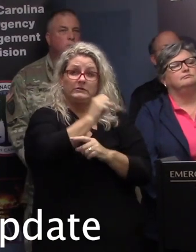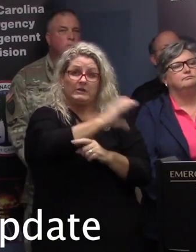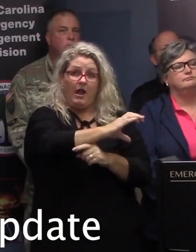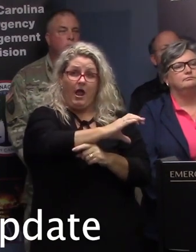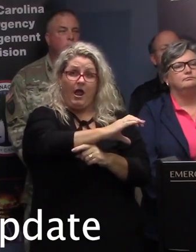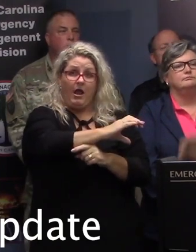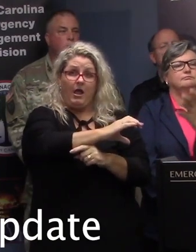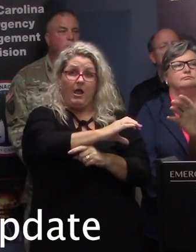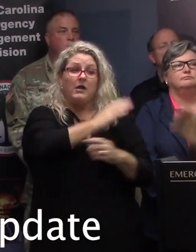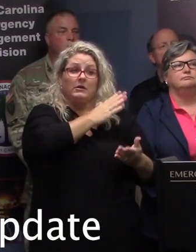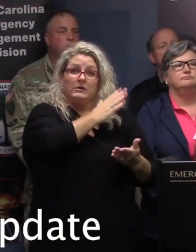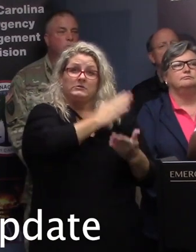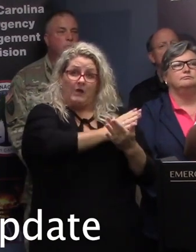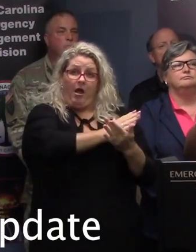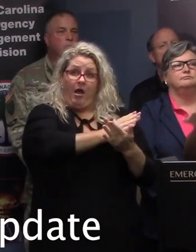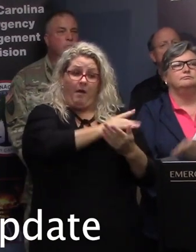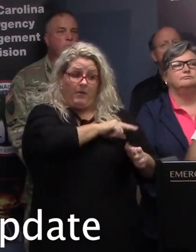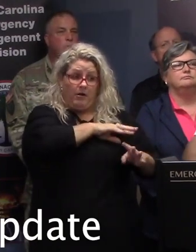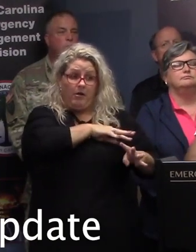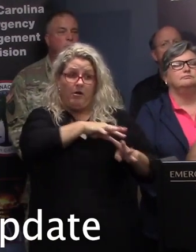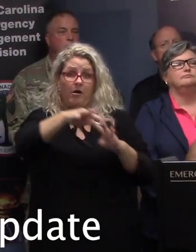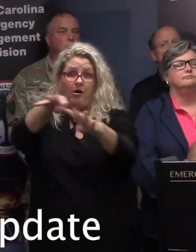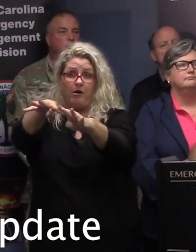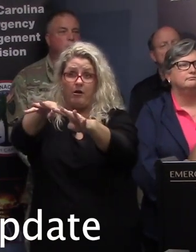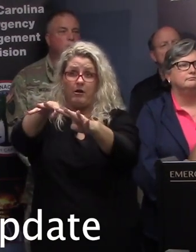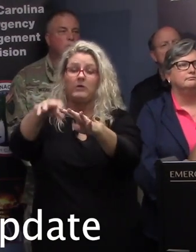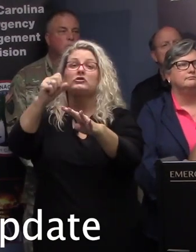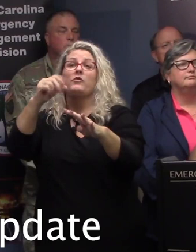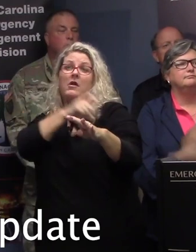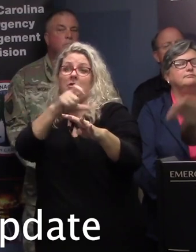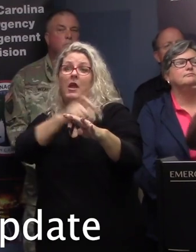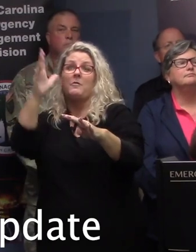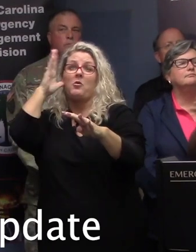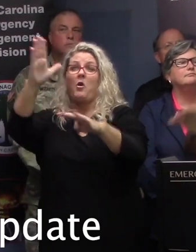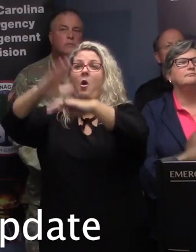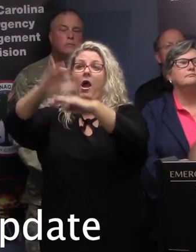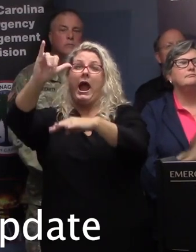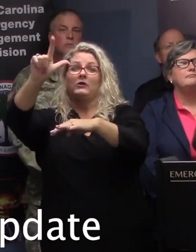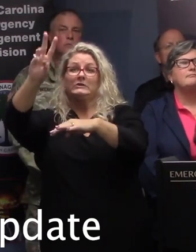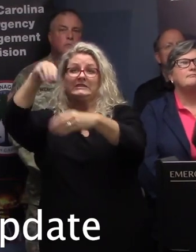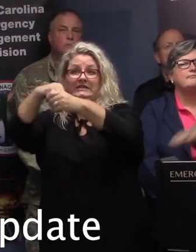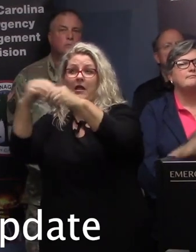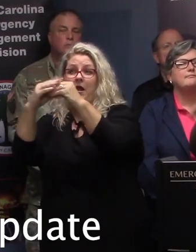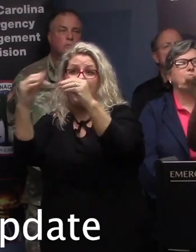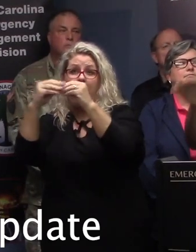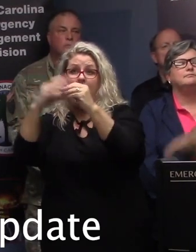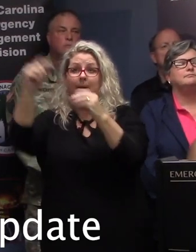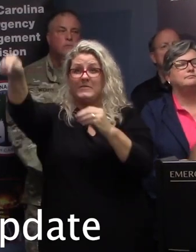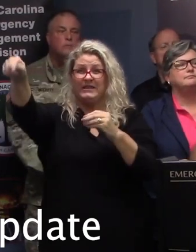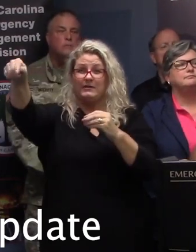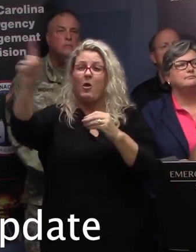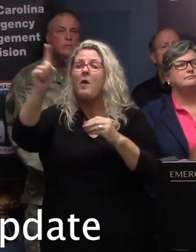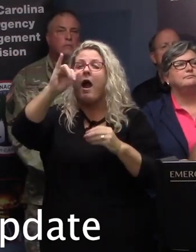area. So the troopers, once they get in position on I-26 in the Columbia area at the interchange